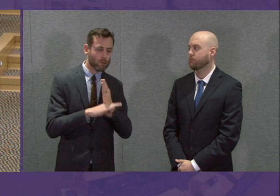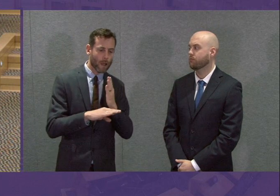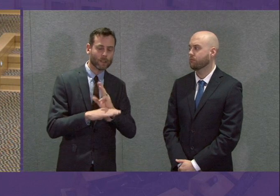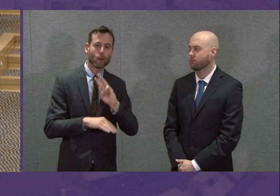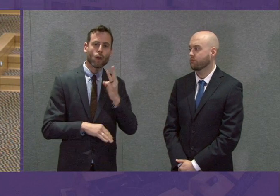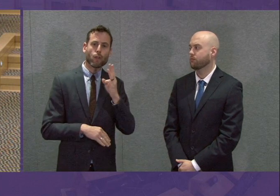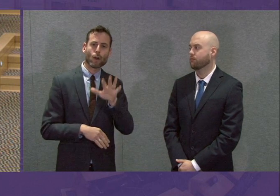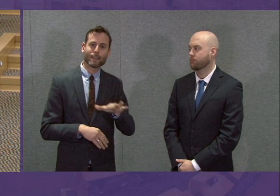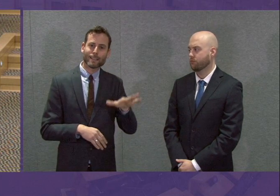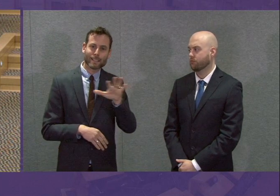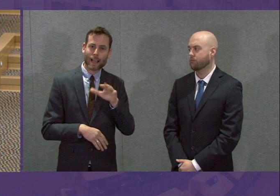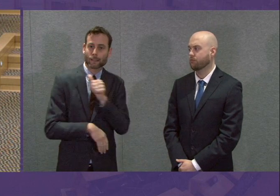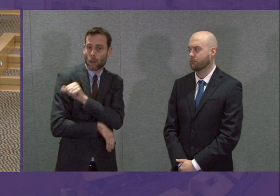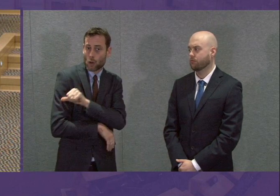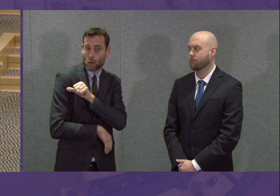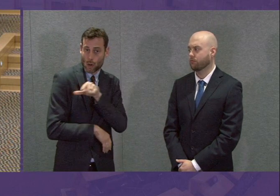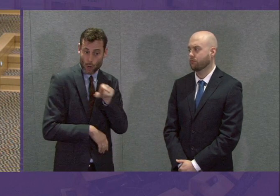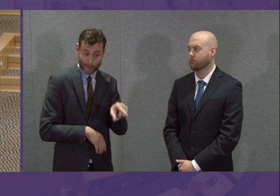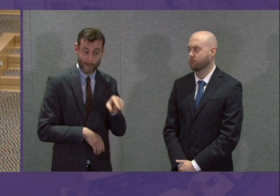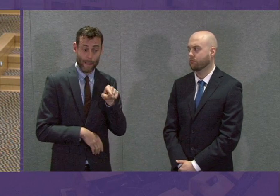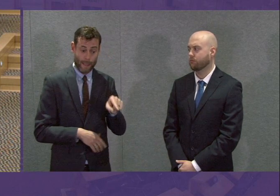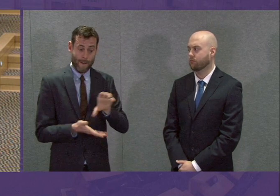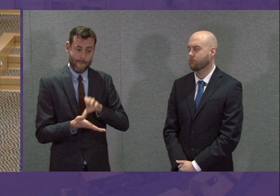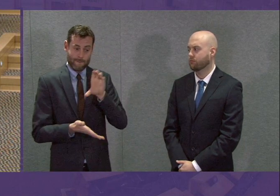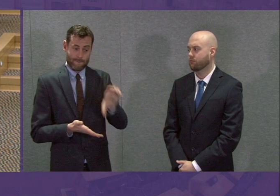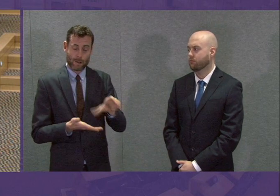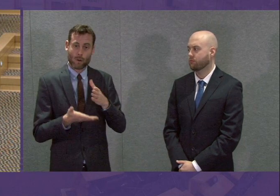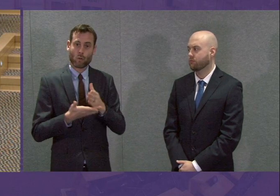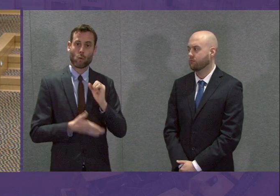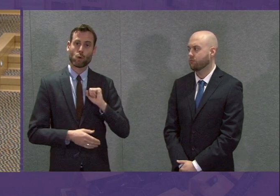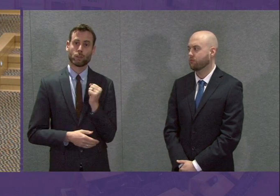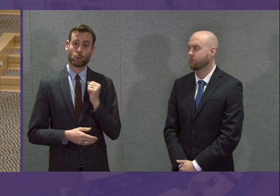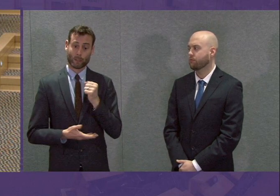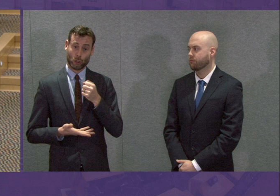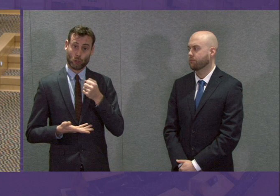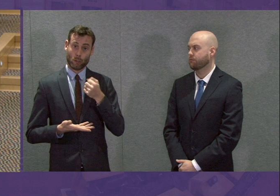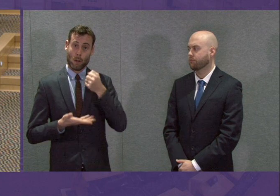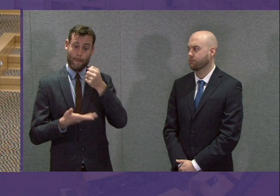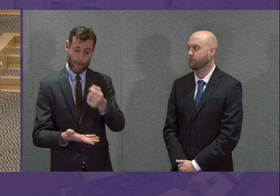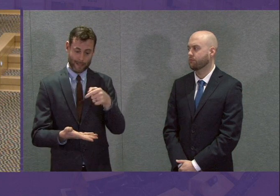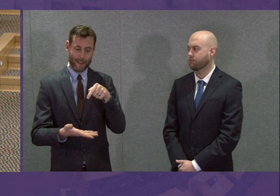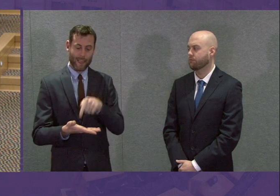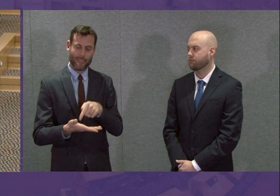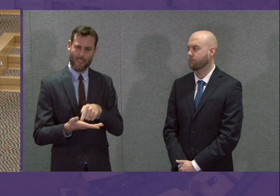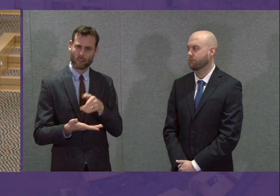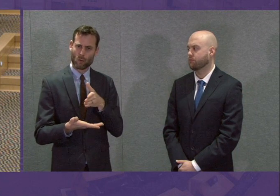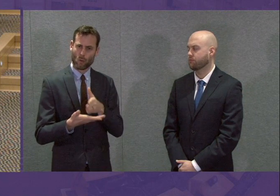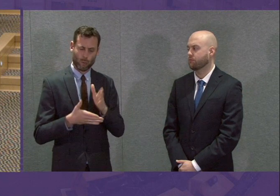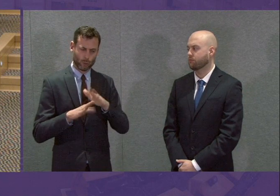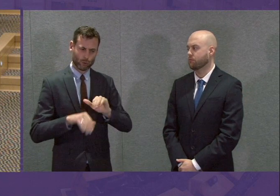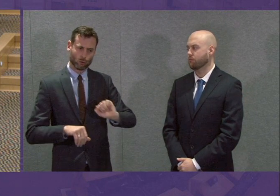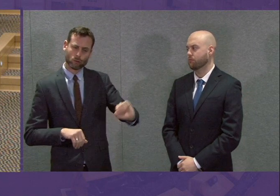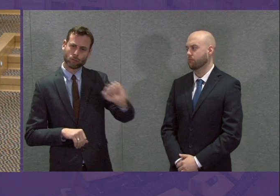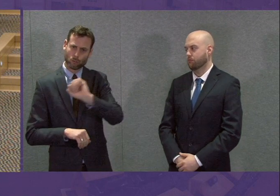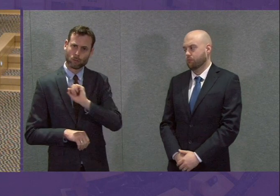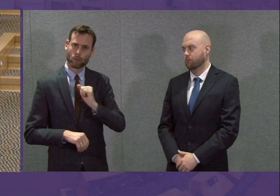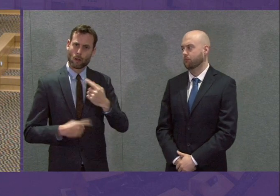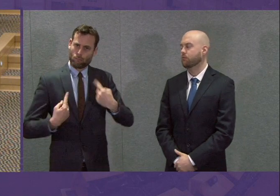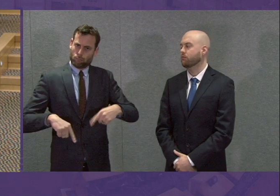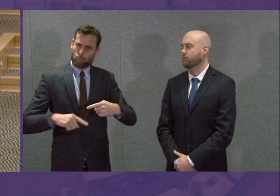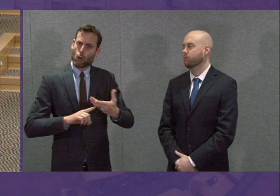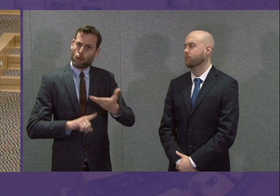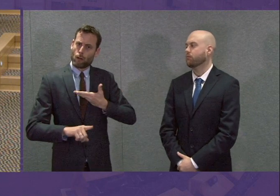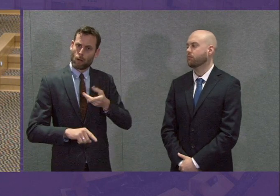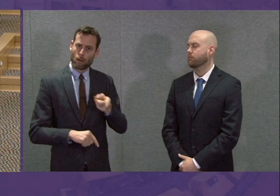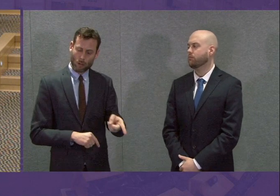from the Scottish Budget. That funding, of course, pays for the statutory entitlement that children receive right now in those nurseries and across